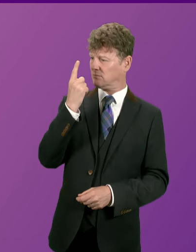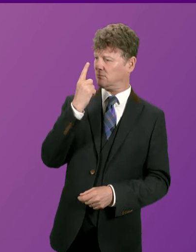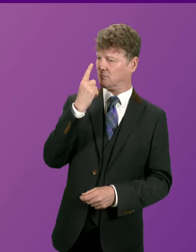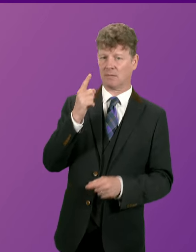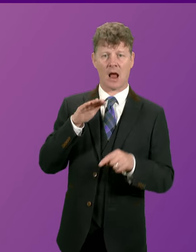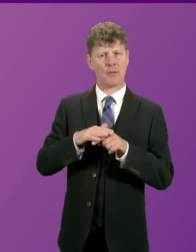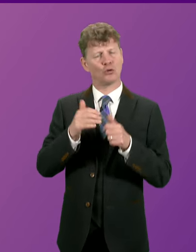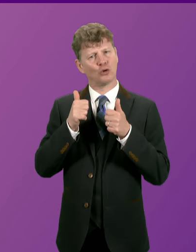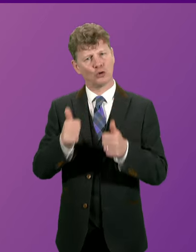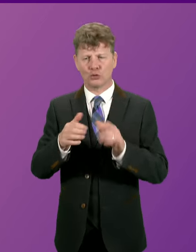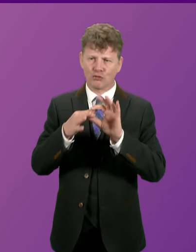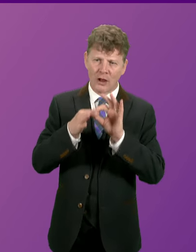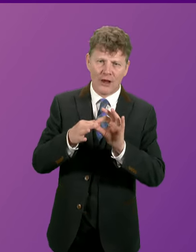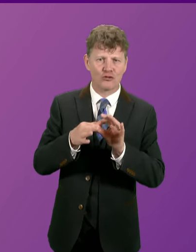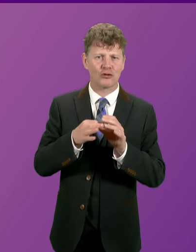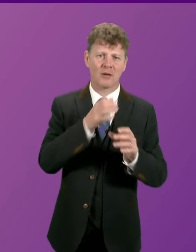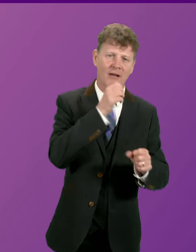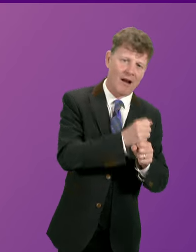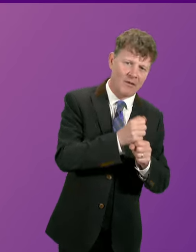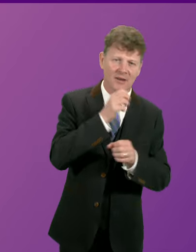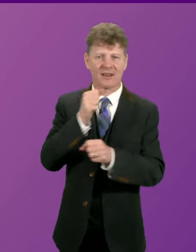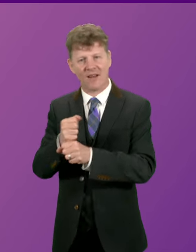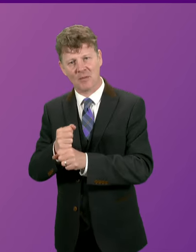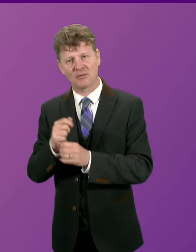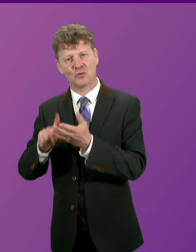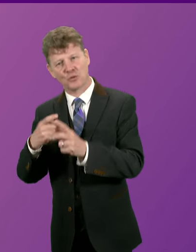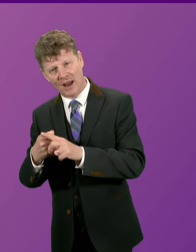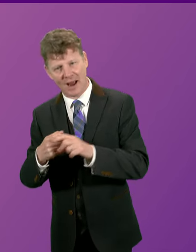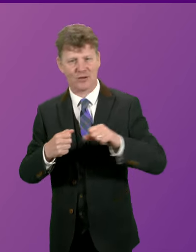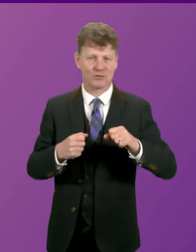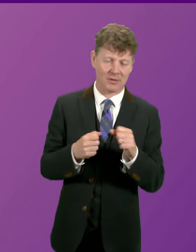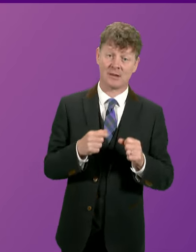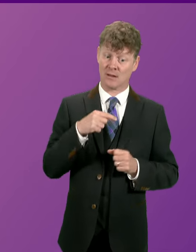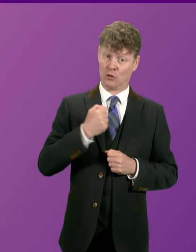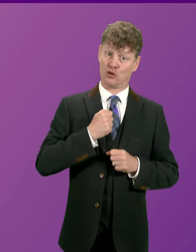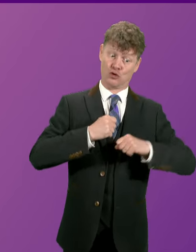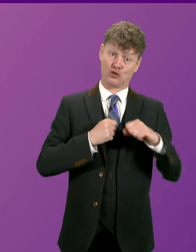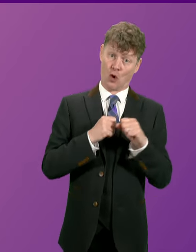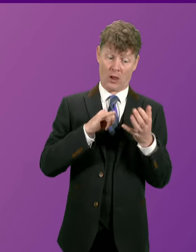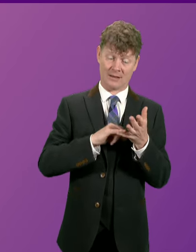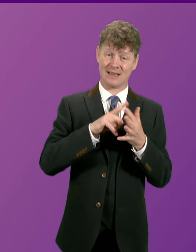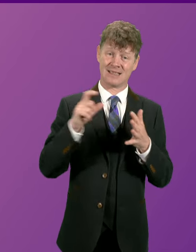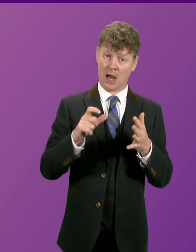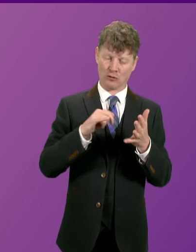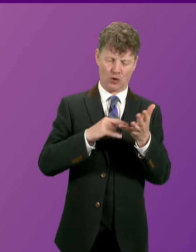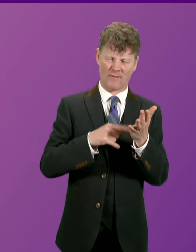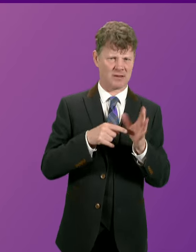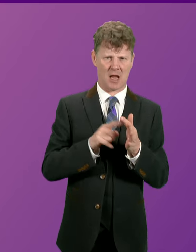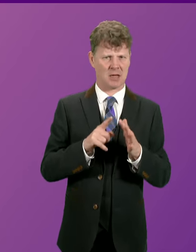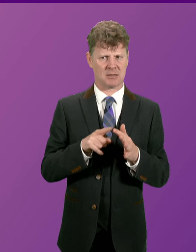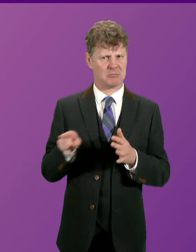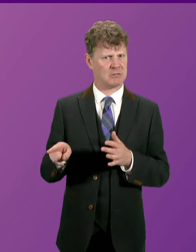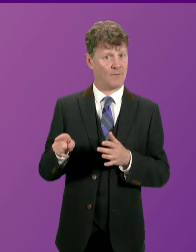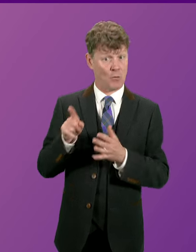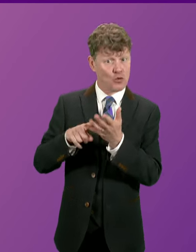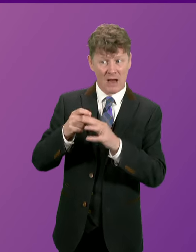intergovernmental relations. The Secretary of State for Scotland has made no mention of this proposal